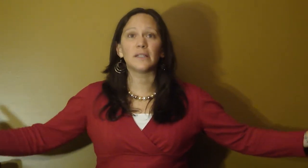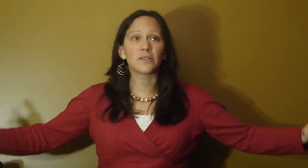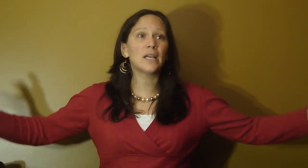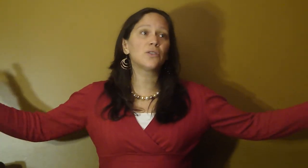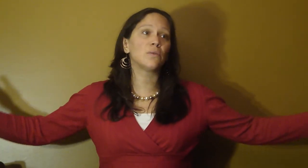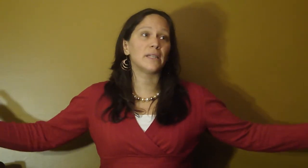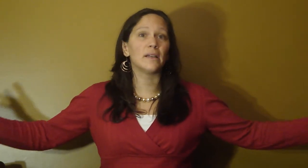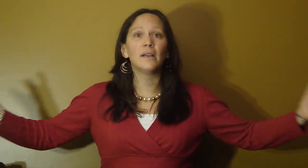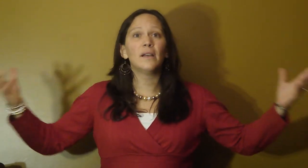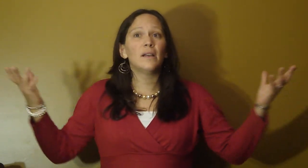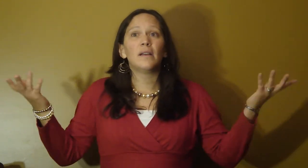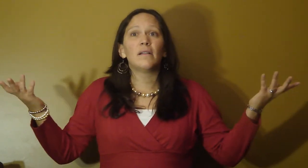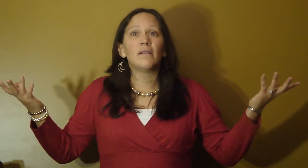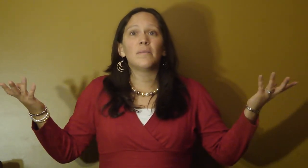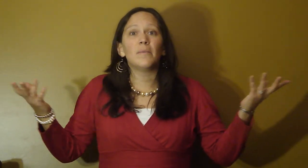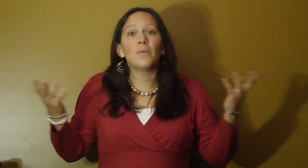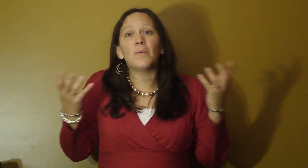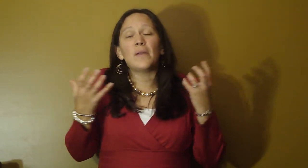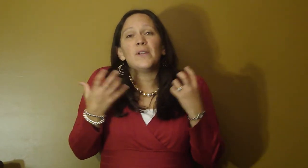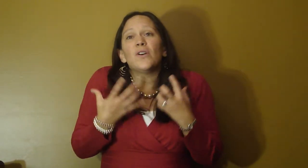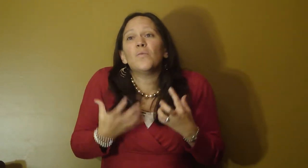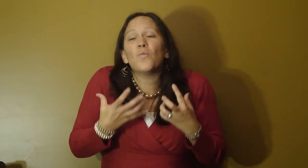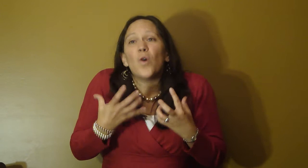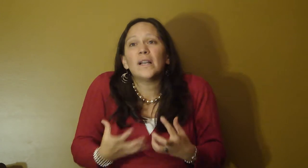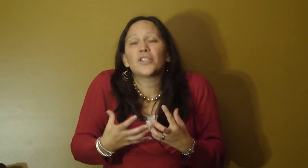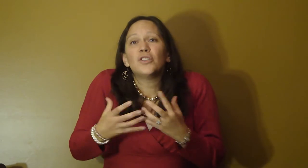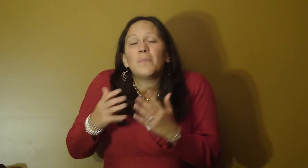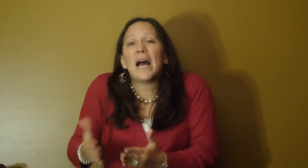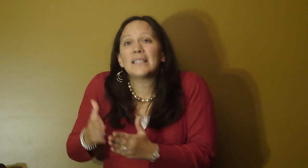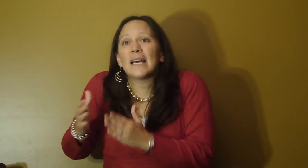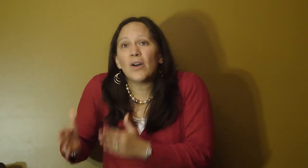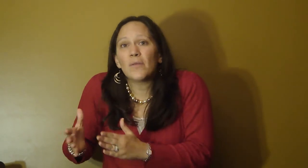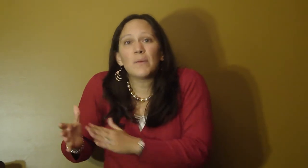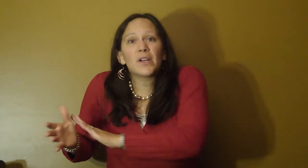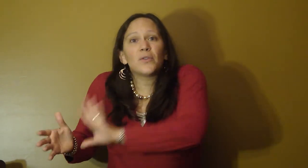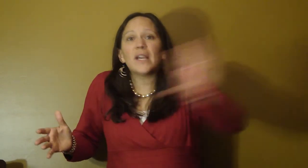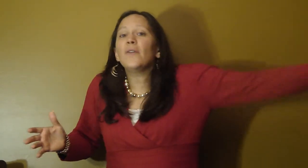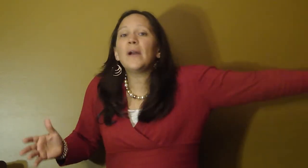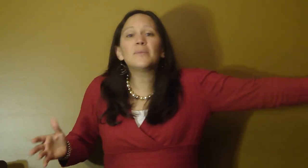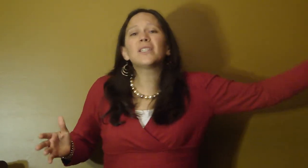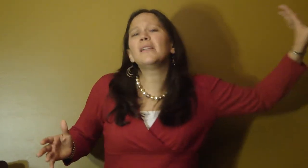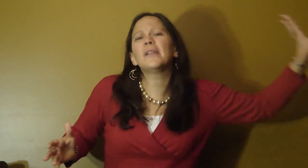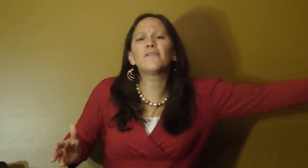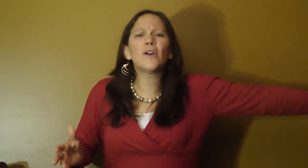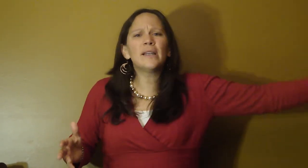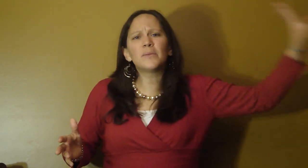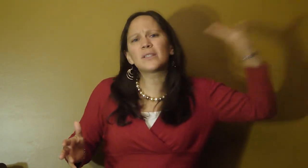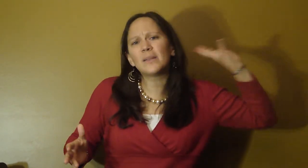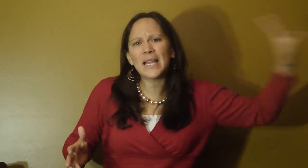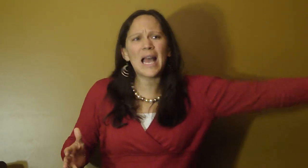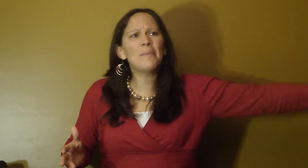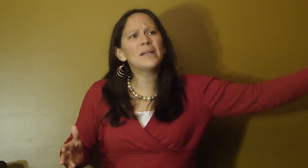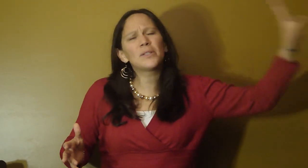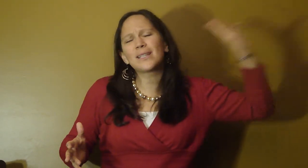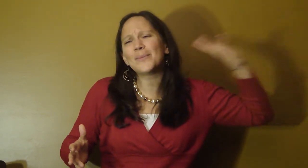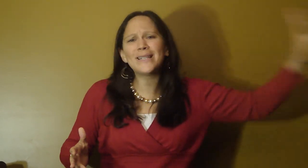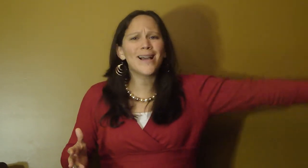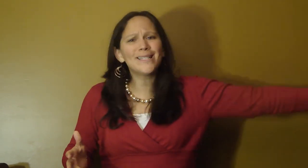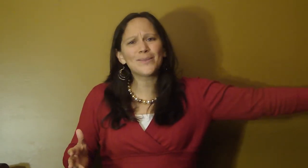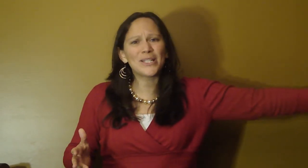or sexually. And we don't want to pass that on. We want to go the other way. I'm just going to be a friend. I'm just going to be happy. I'm just going to be nice to my